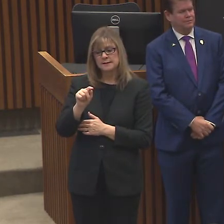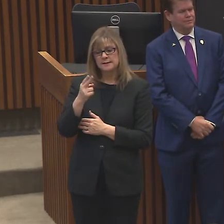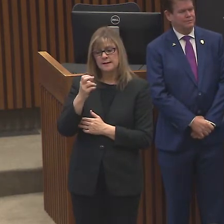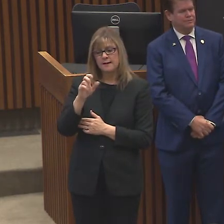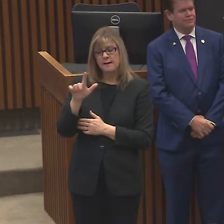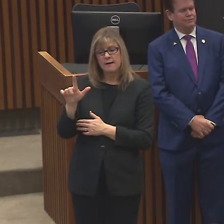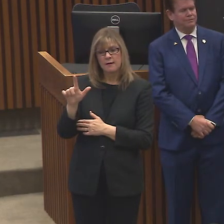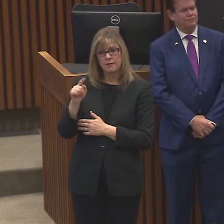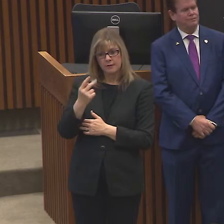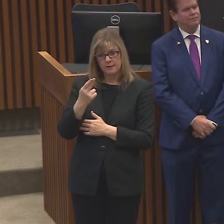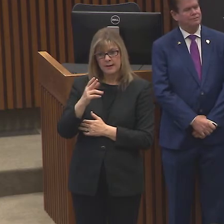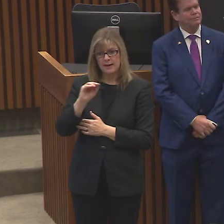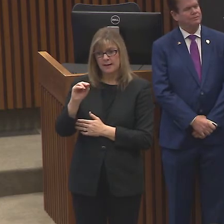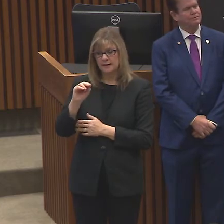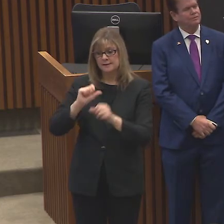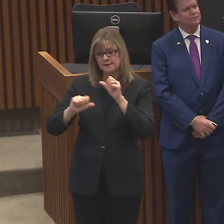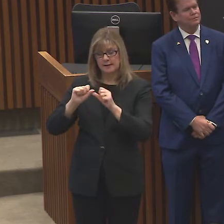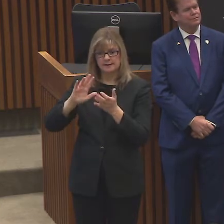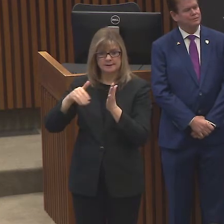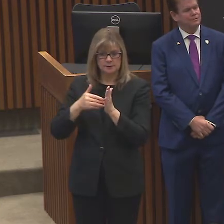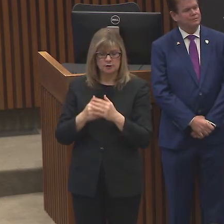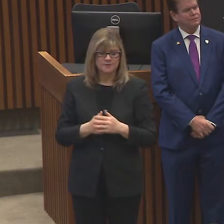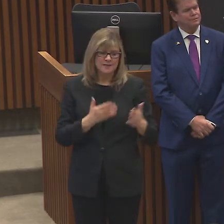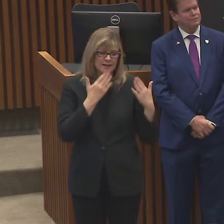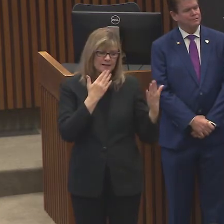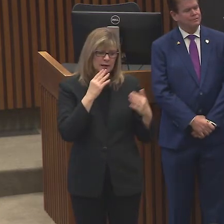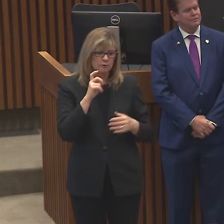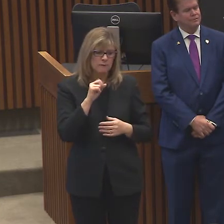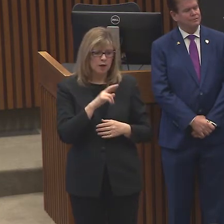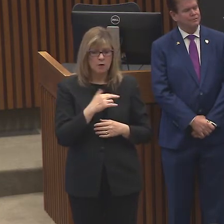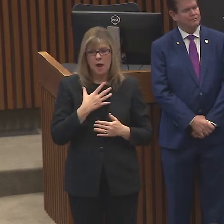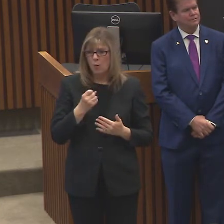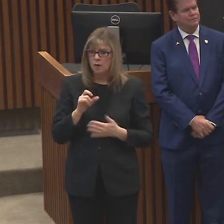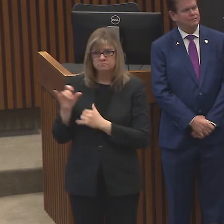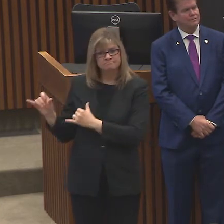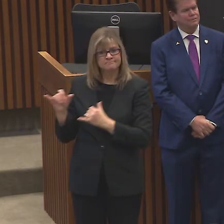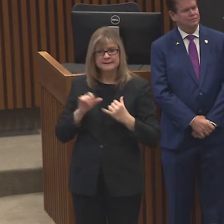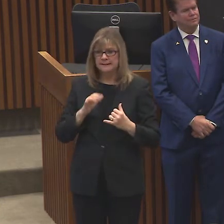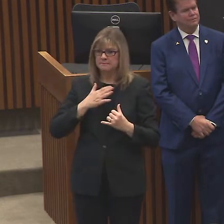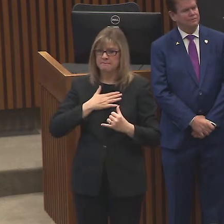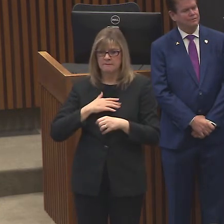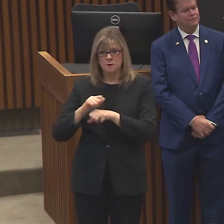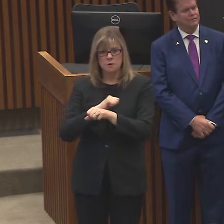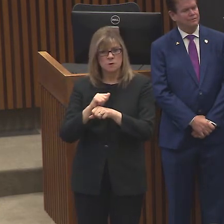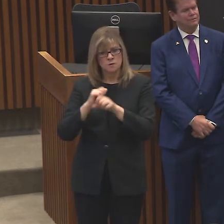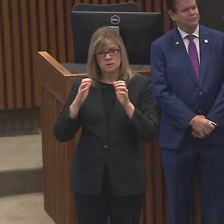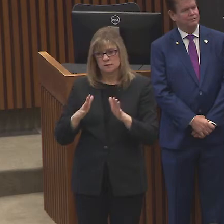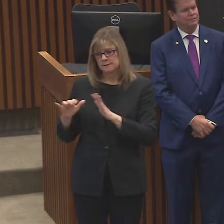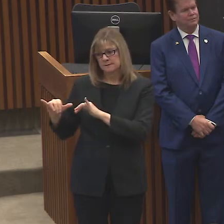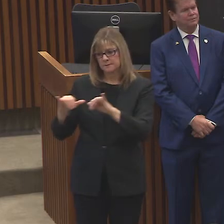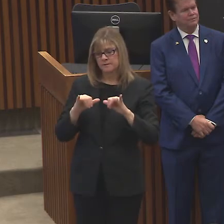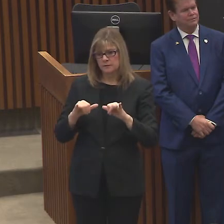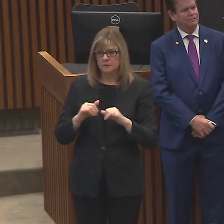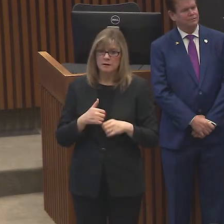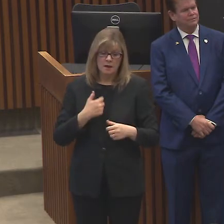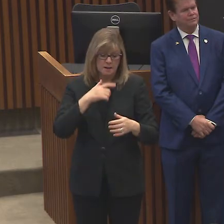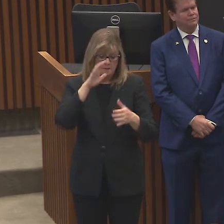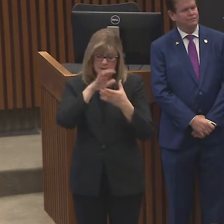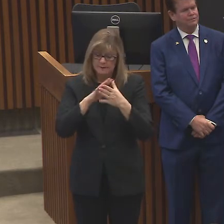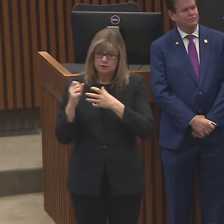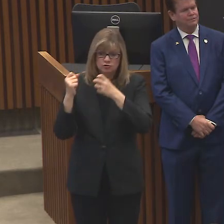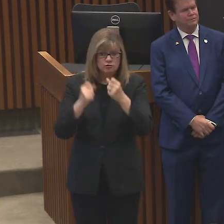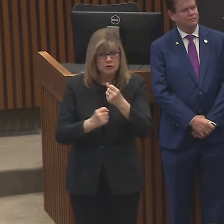Thank you, Mayor. I just want to echo what my colleagues have said, the health really strong support and thanks to